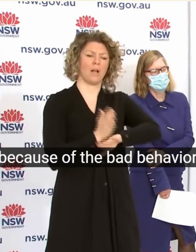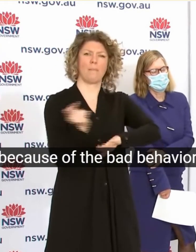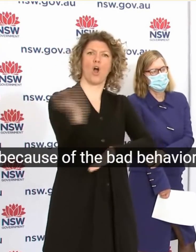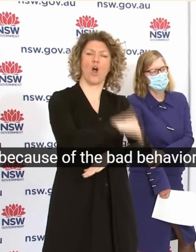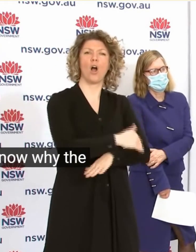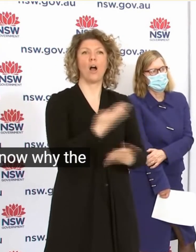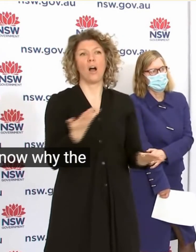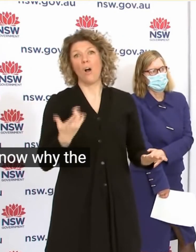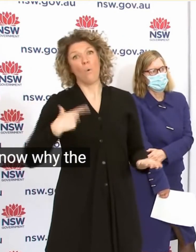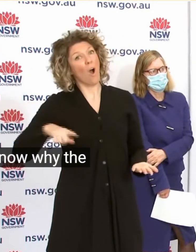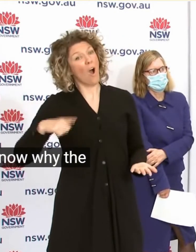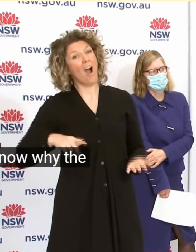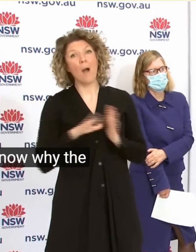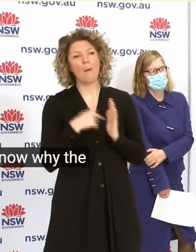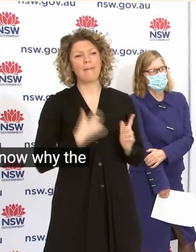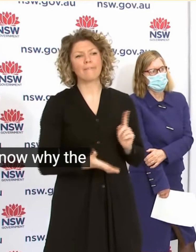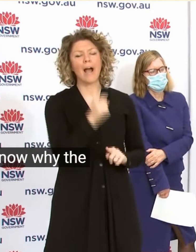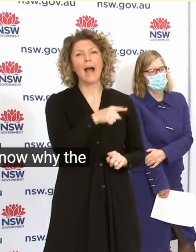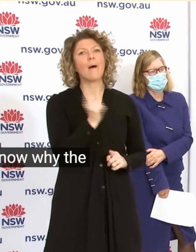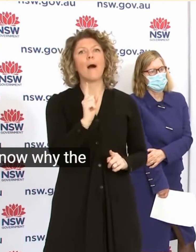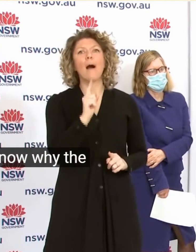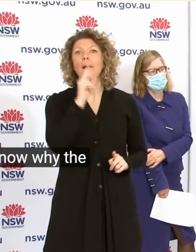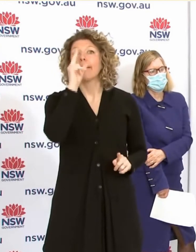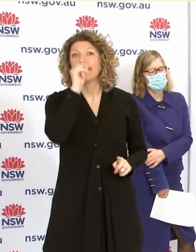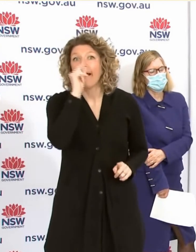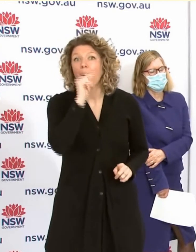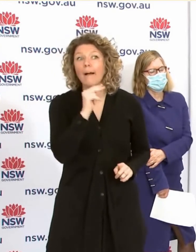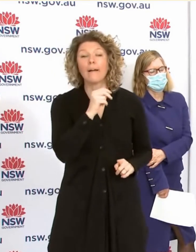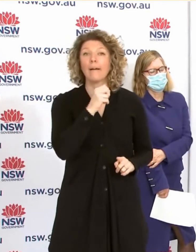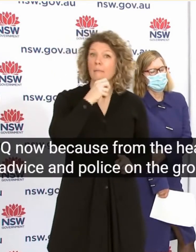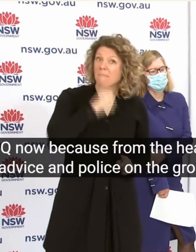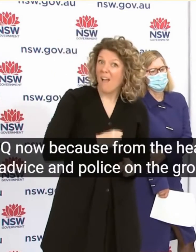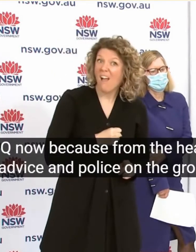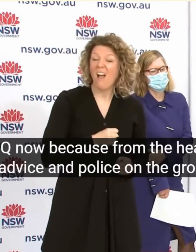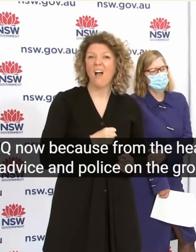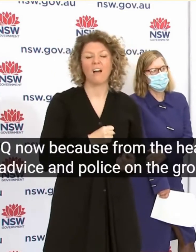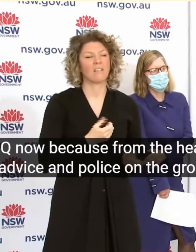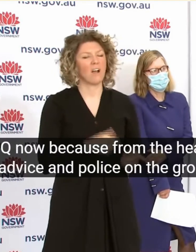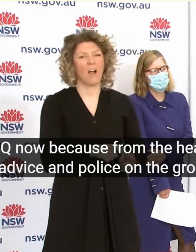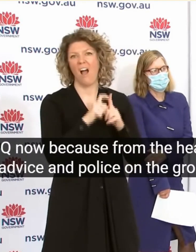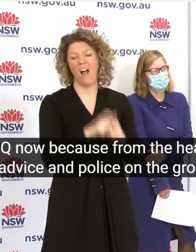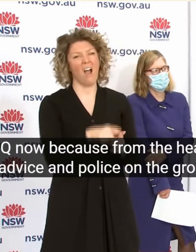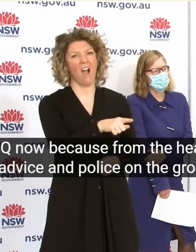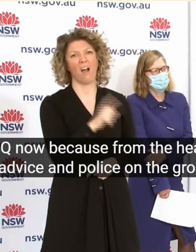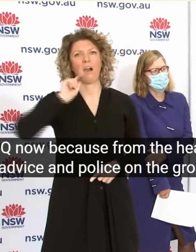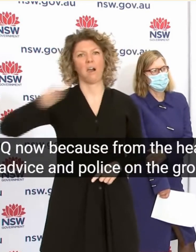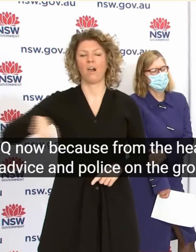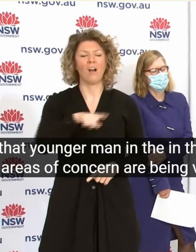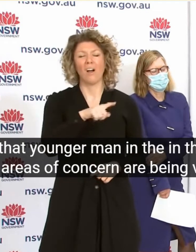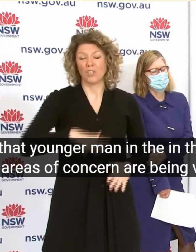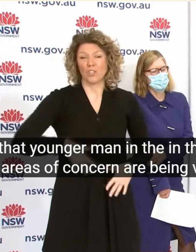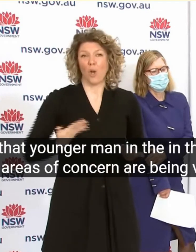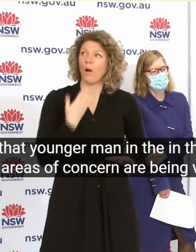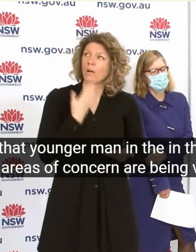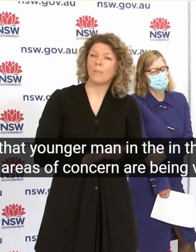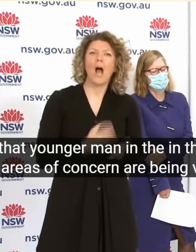And Police On The Ground That Younger Men In Those Are Of Concern Are Being Very Difficult To Manage They Are Not Comply